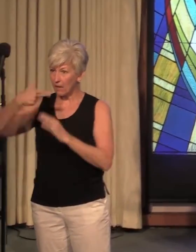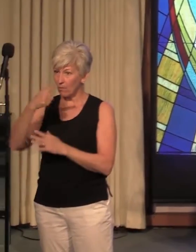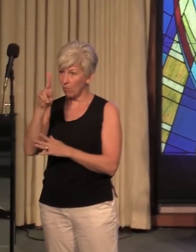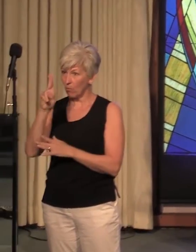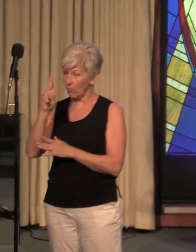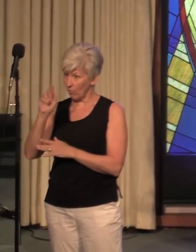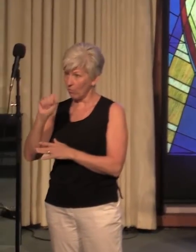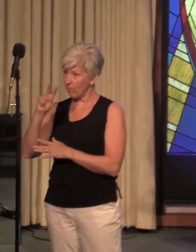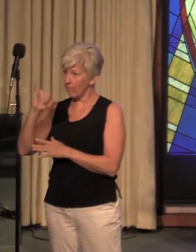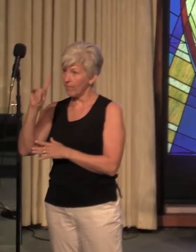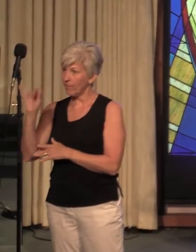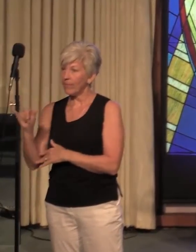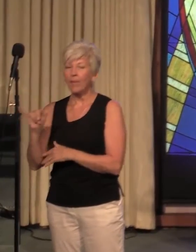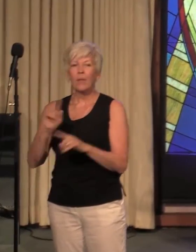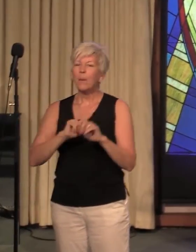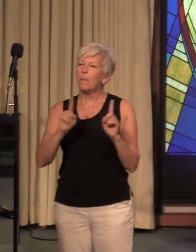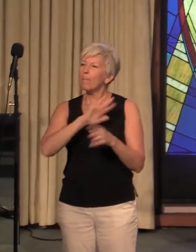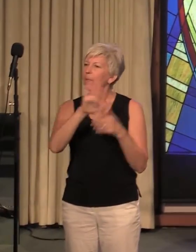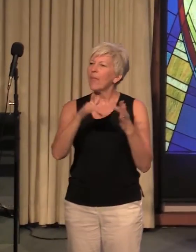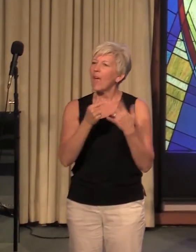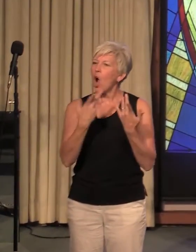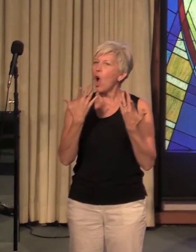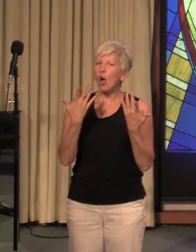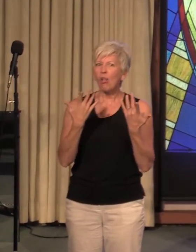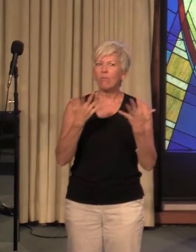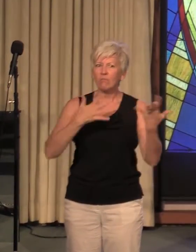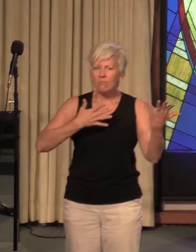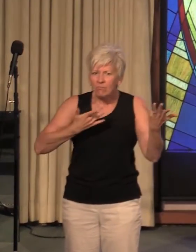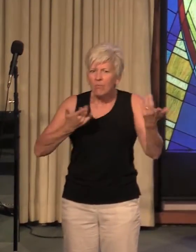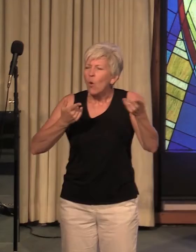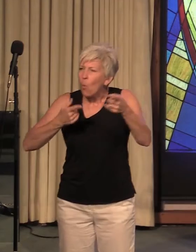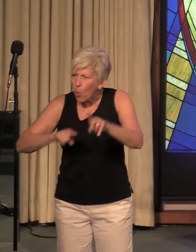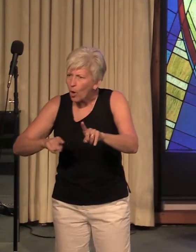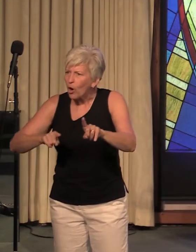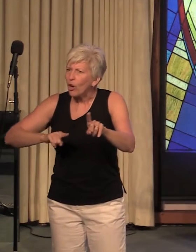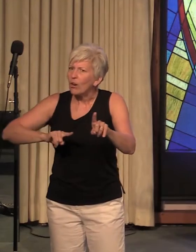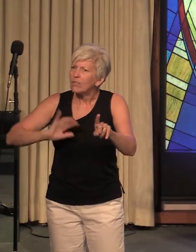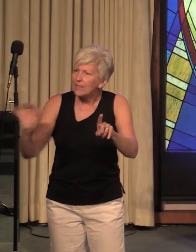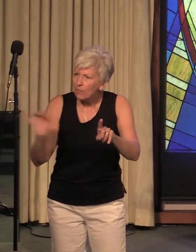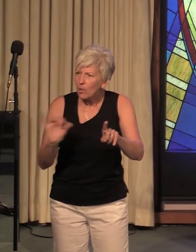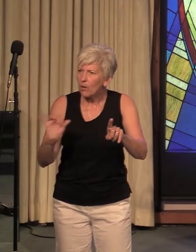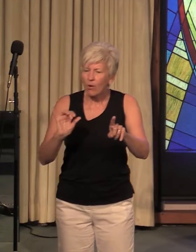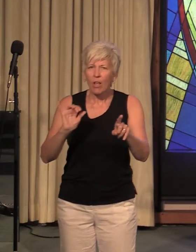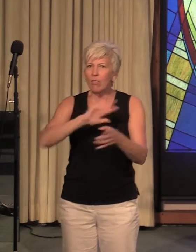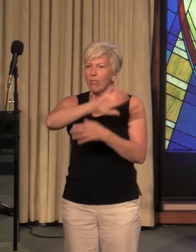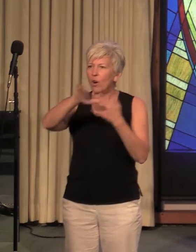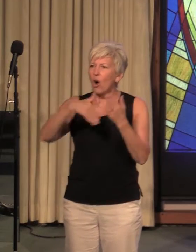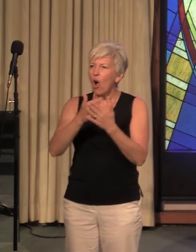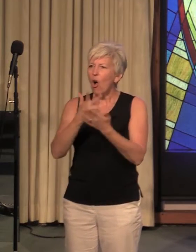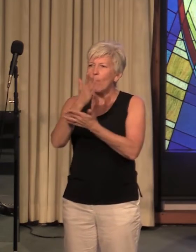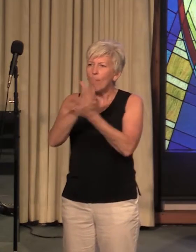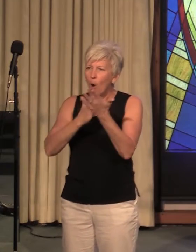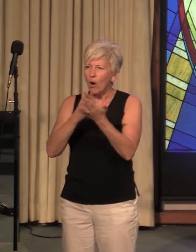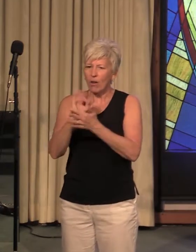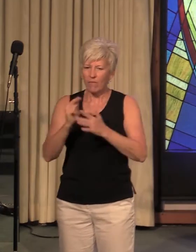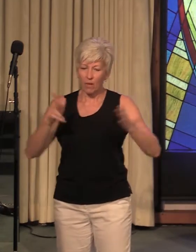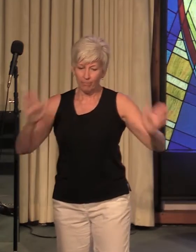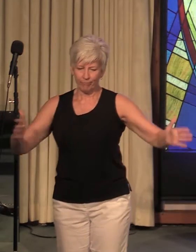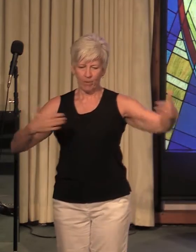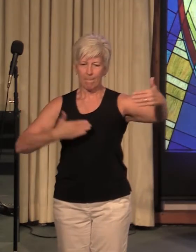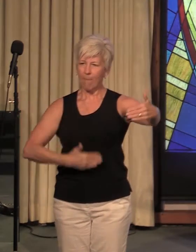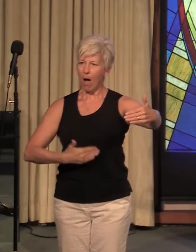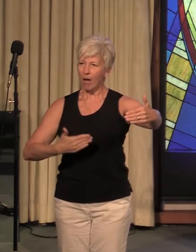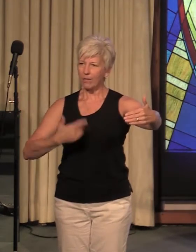But they all work similarly. They're all part of the box that we're in. And any time